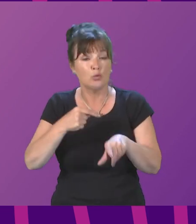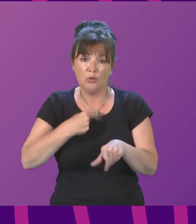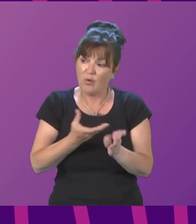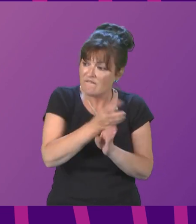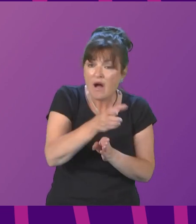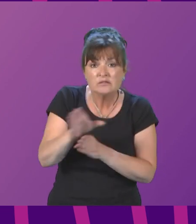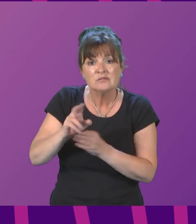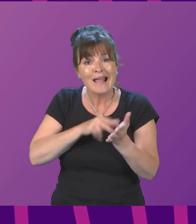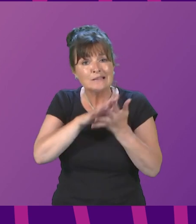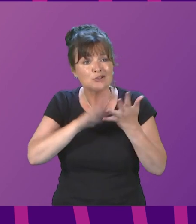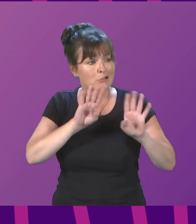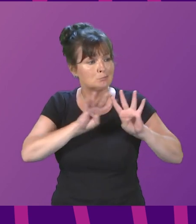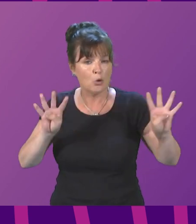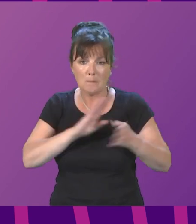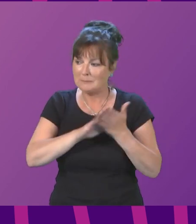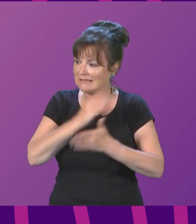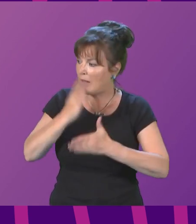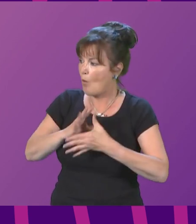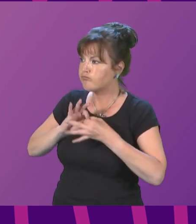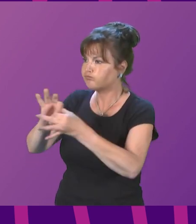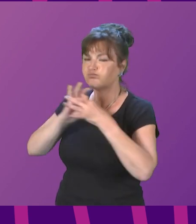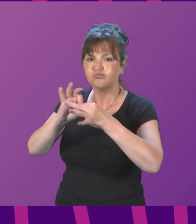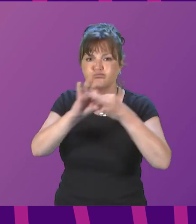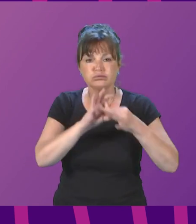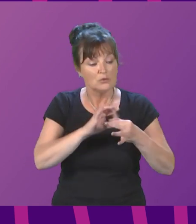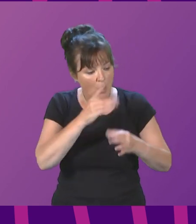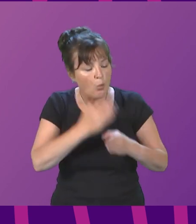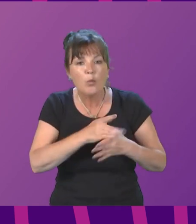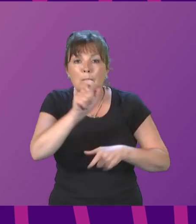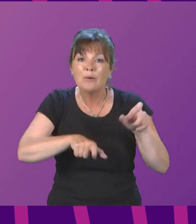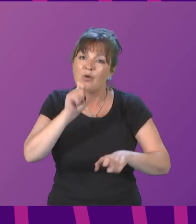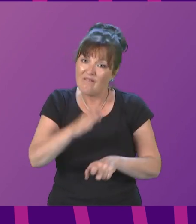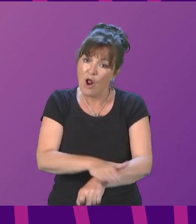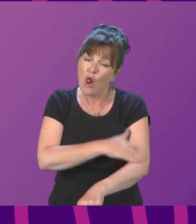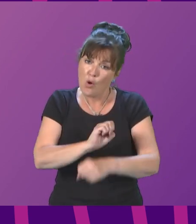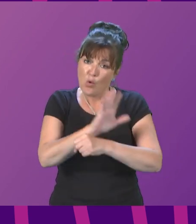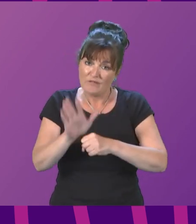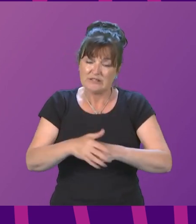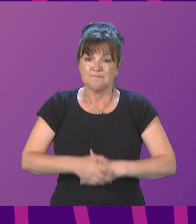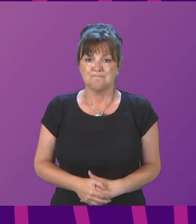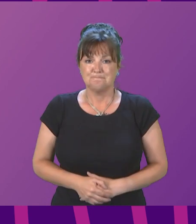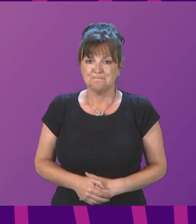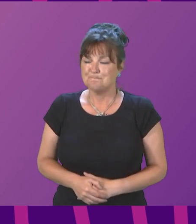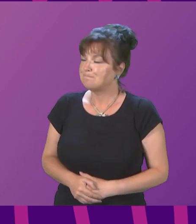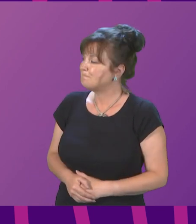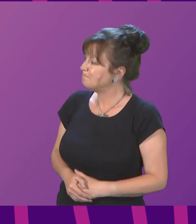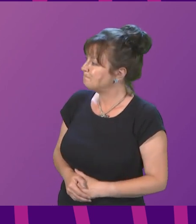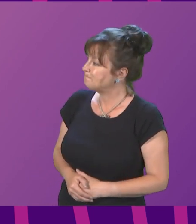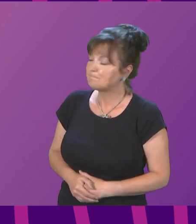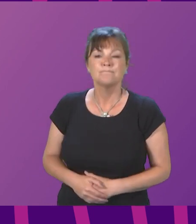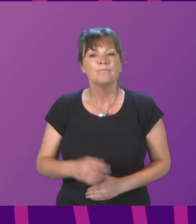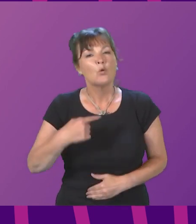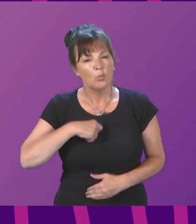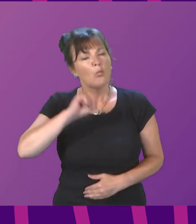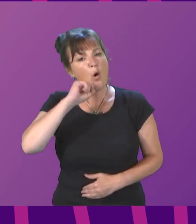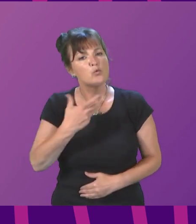deliver coordinated services for those living with long COVID. Siding officer, we will also introduce legislation for a